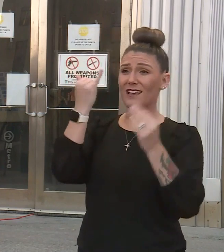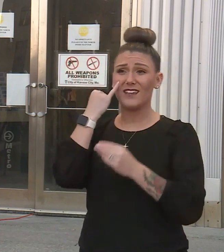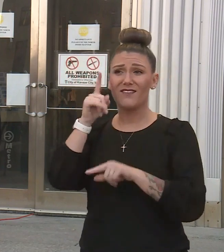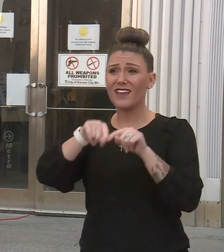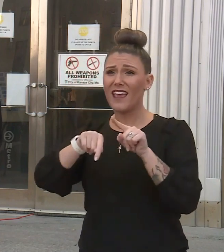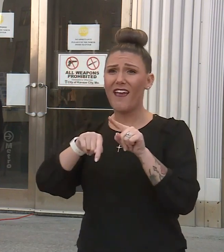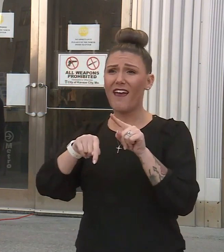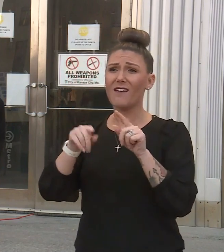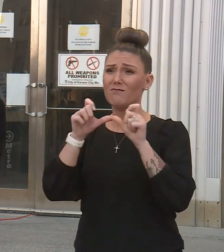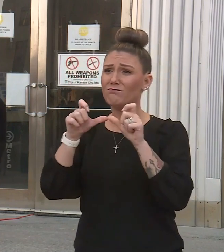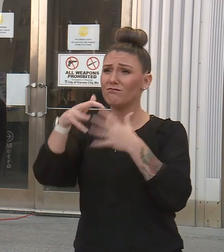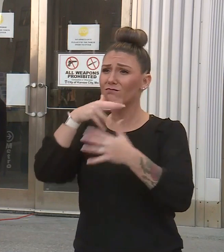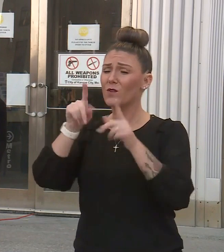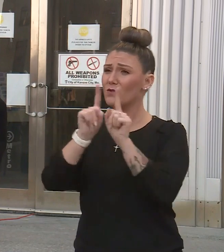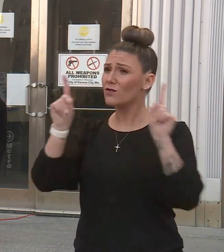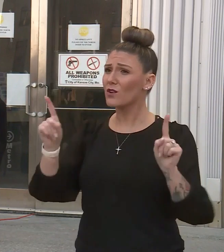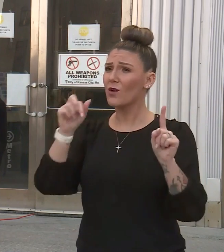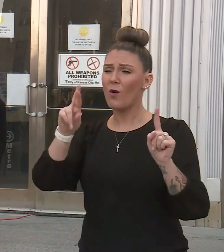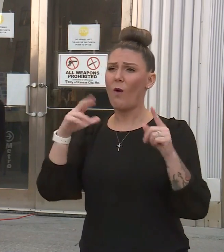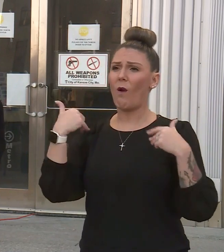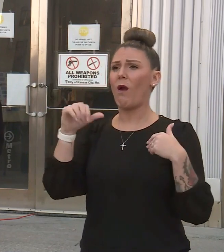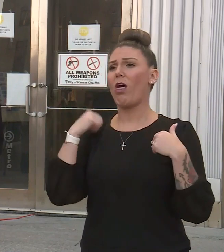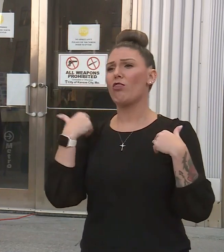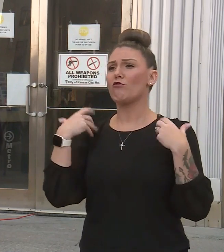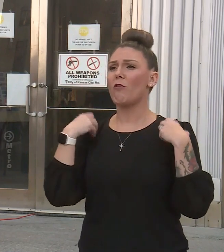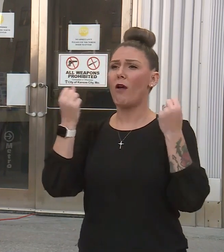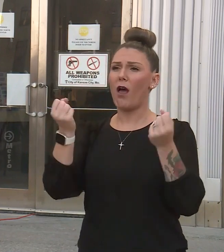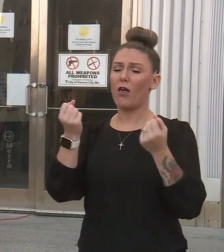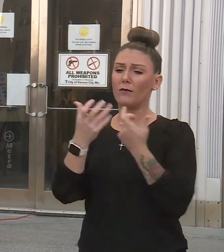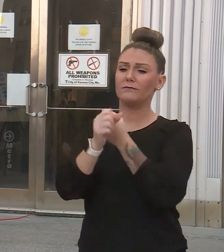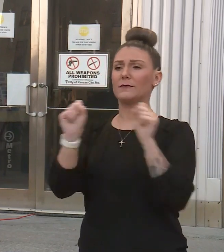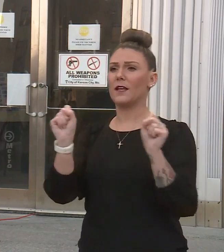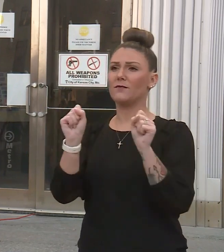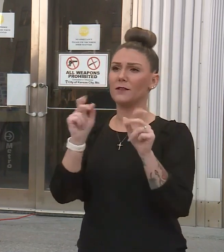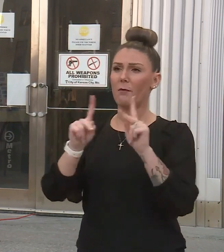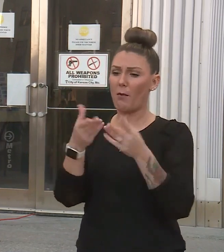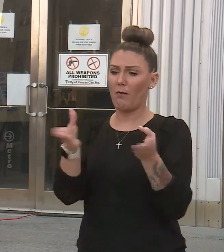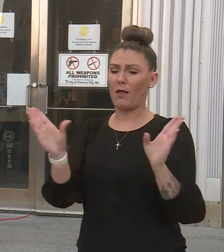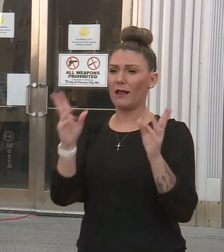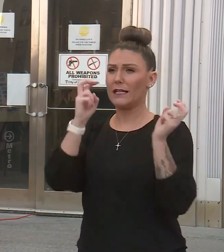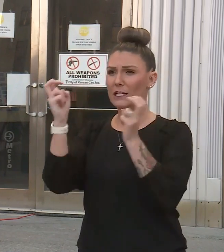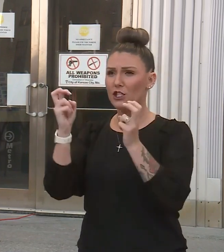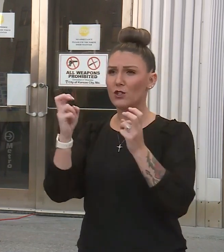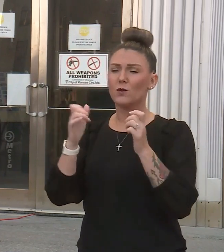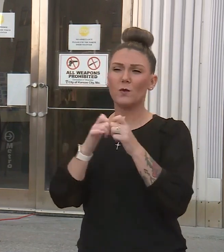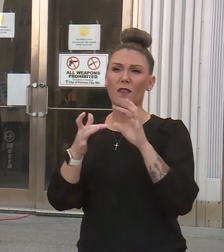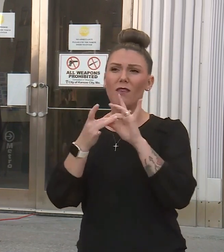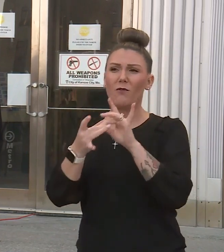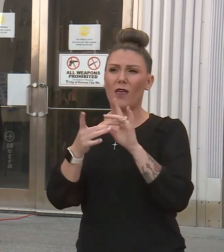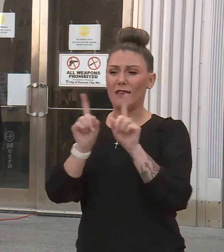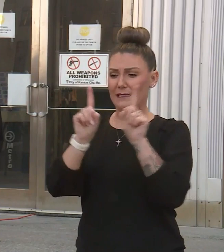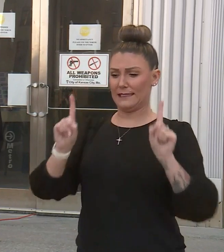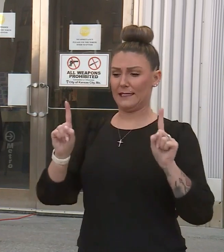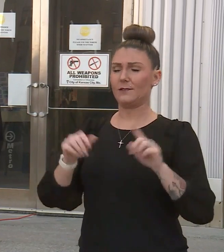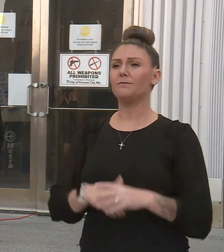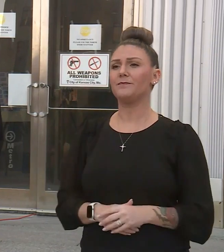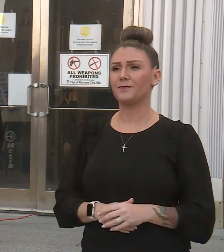distancing or if there's no health or other public safety issues relating to that distance issue as well.